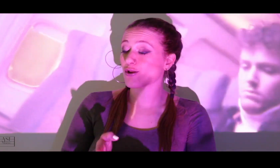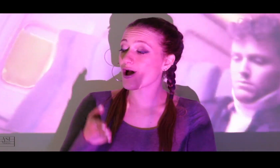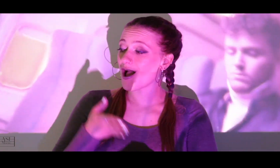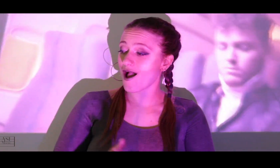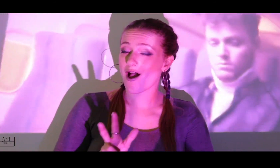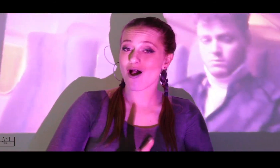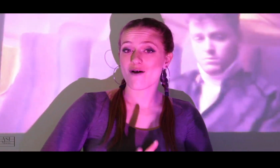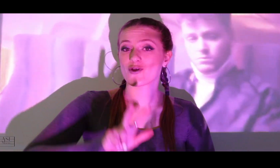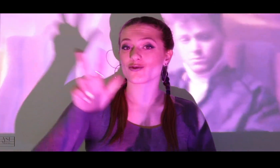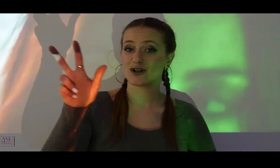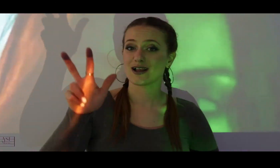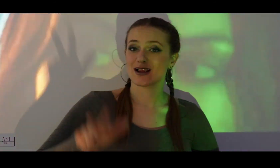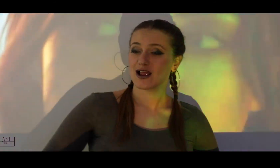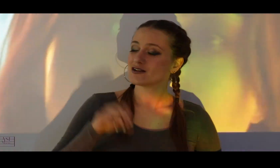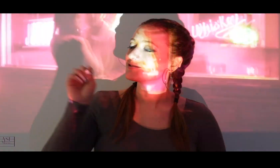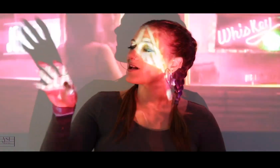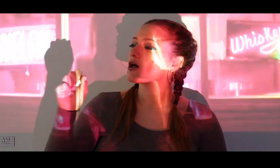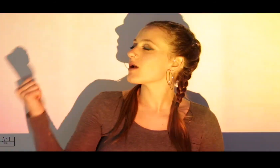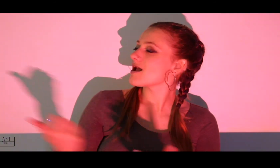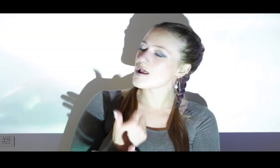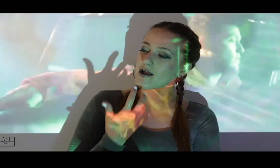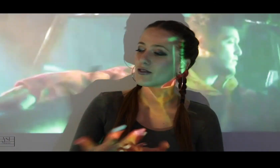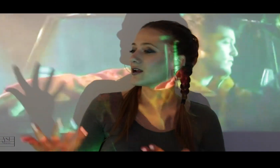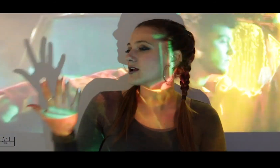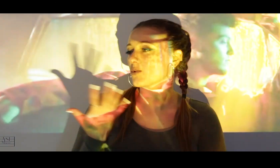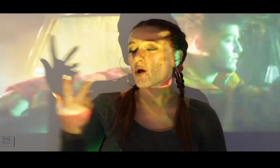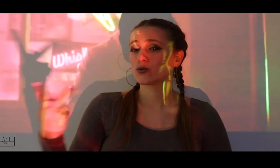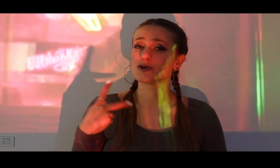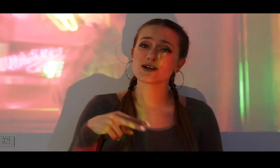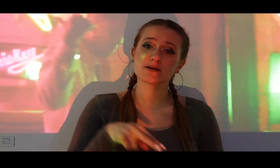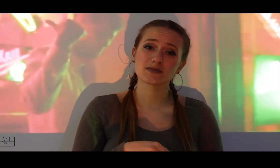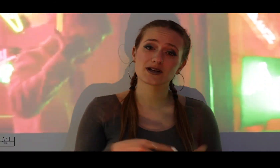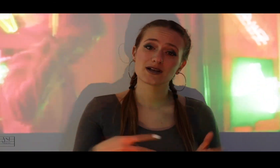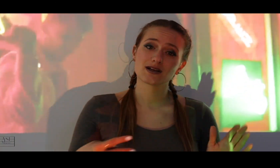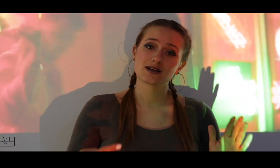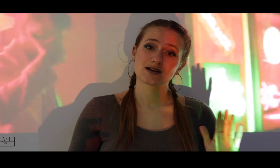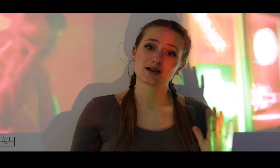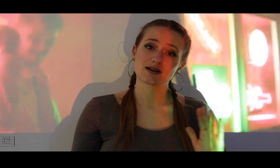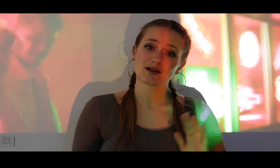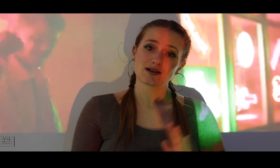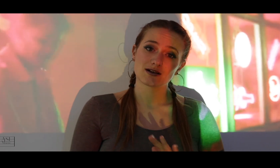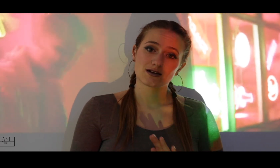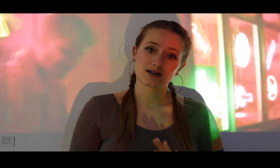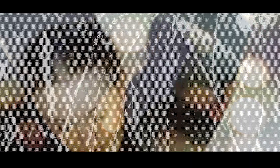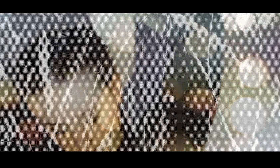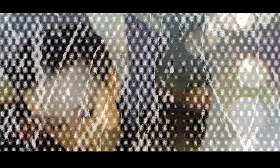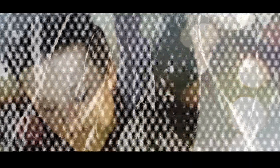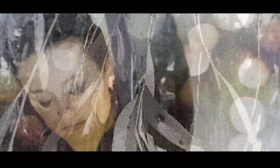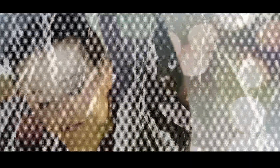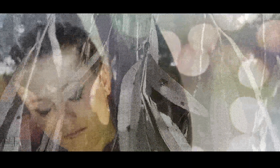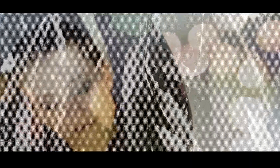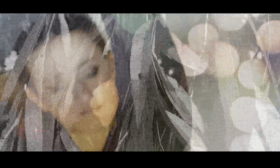a quarter, wrapped up three Saying everything we mean